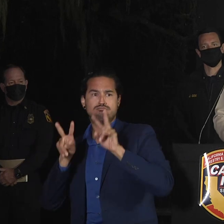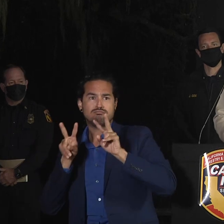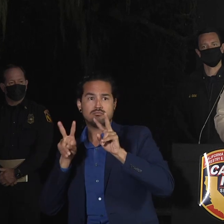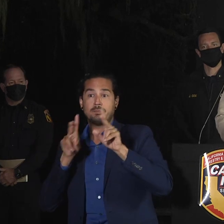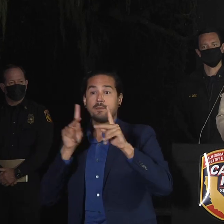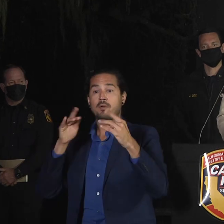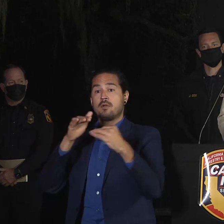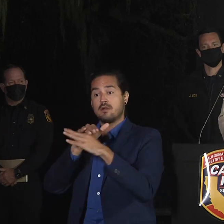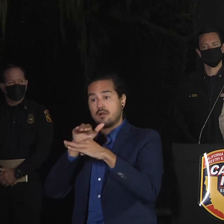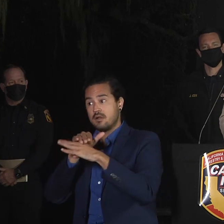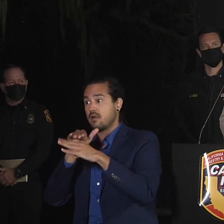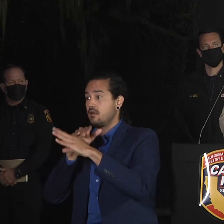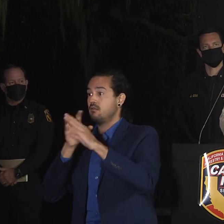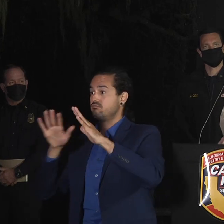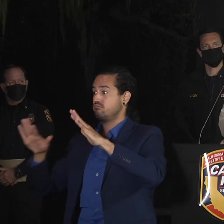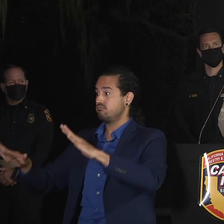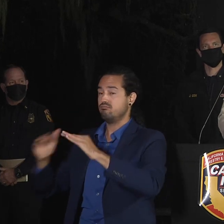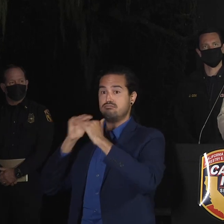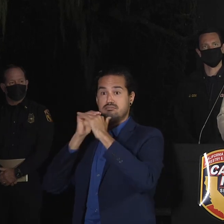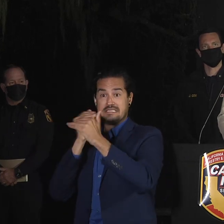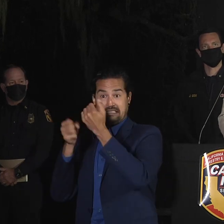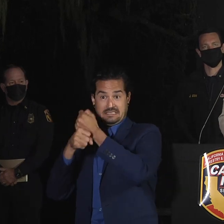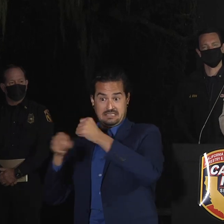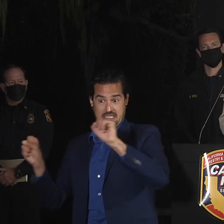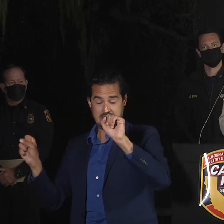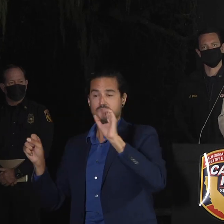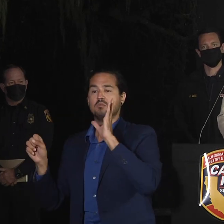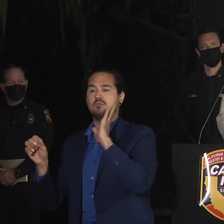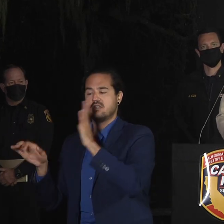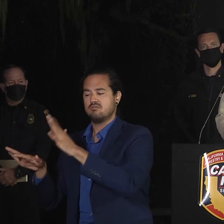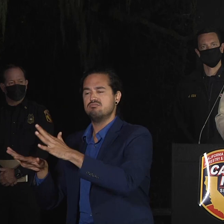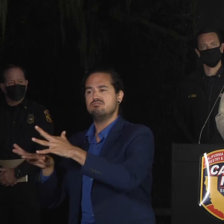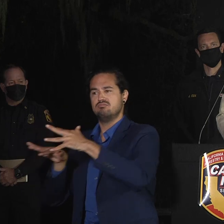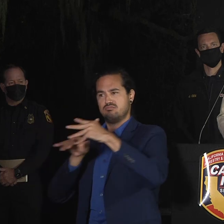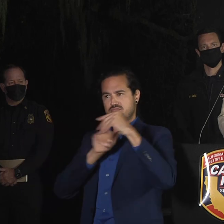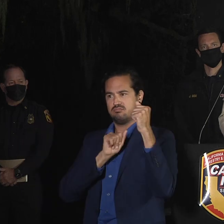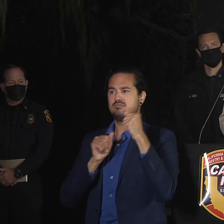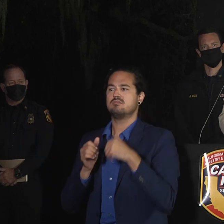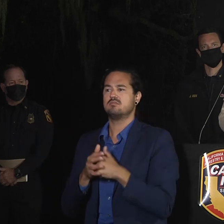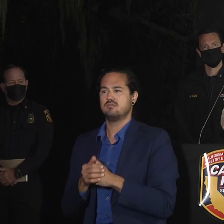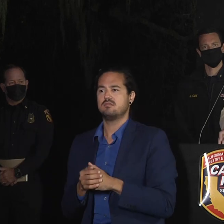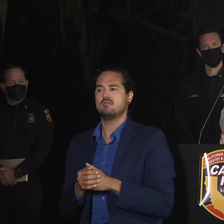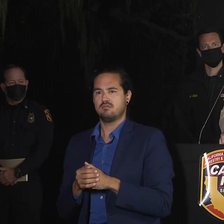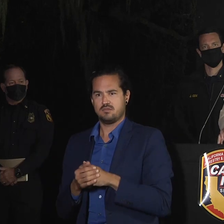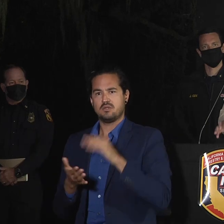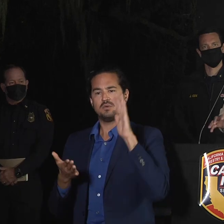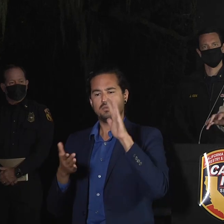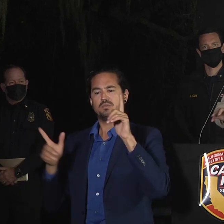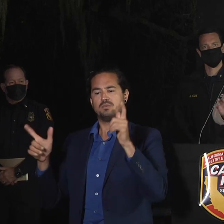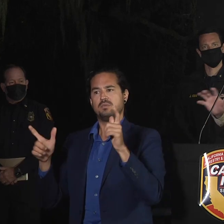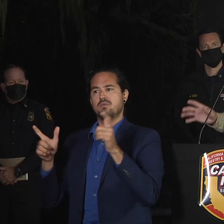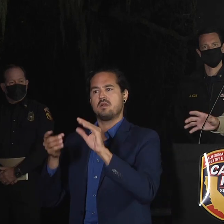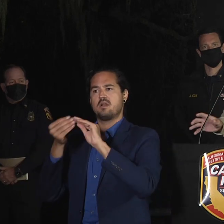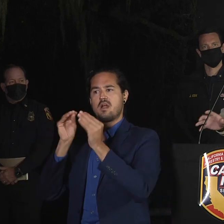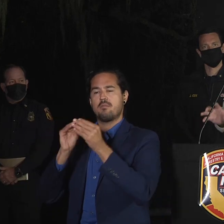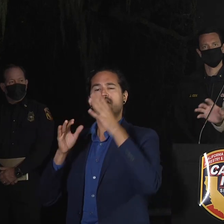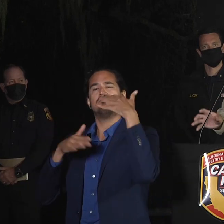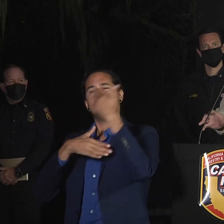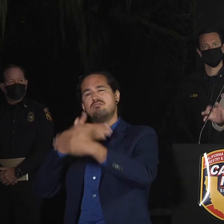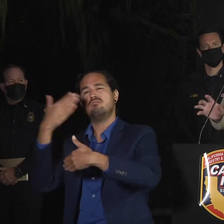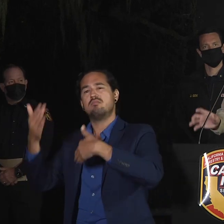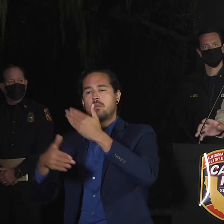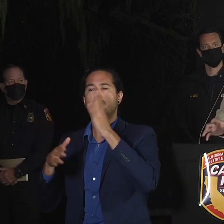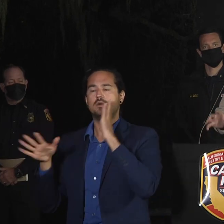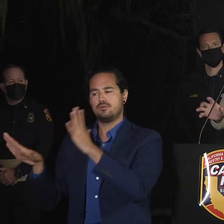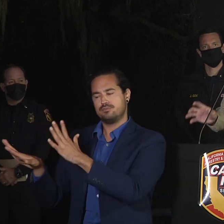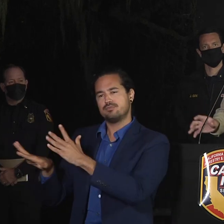things are, things are okay before, before any of our, any of our plans change. So that, but what we don't want to see is a whole ton of people at the